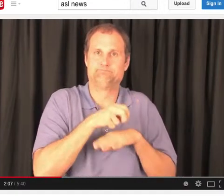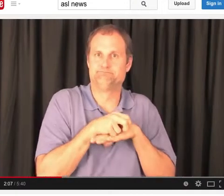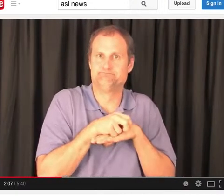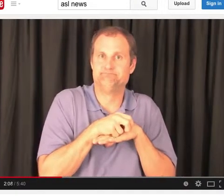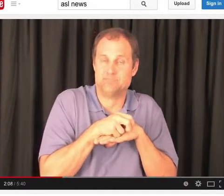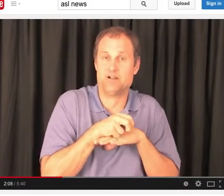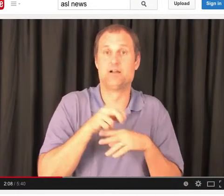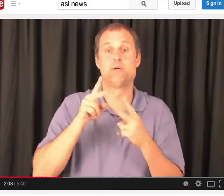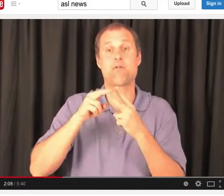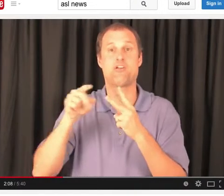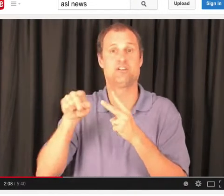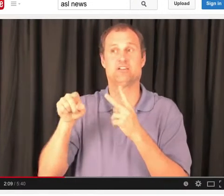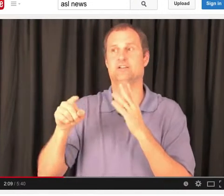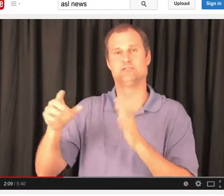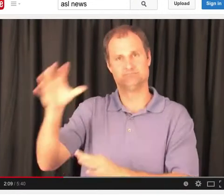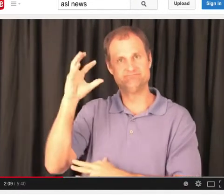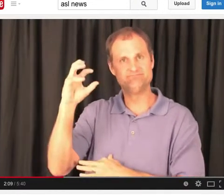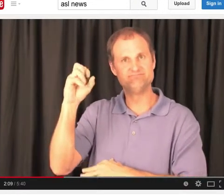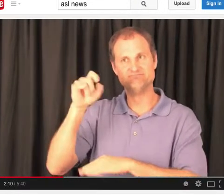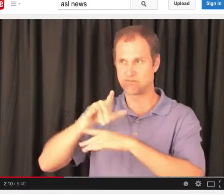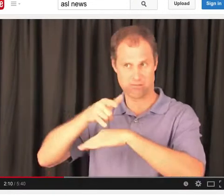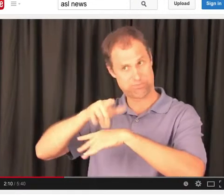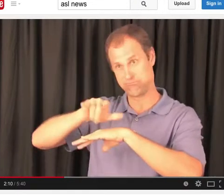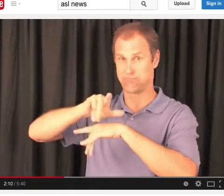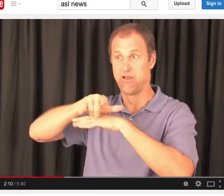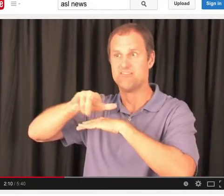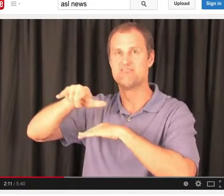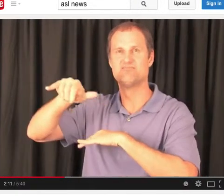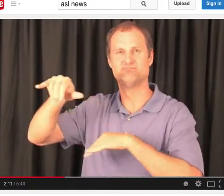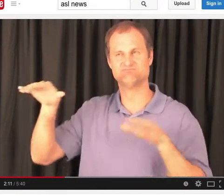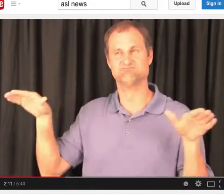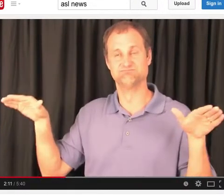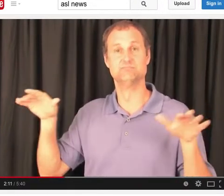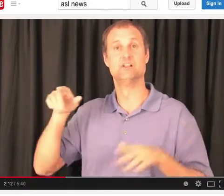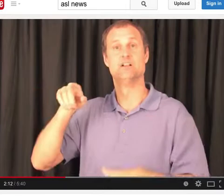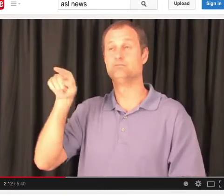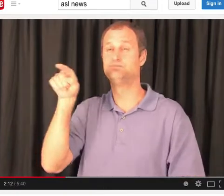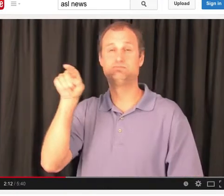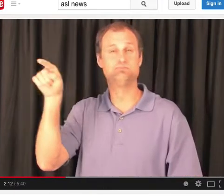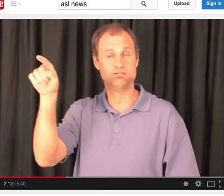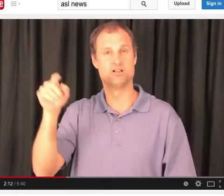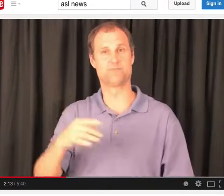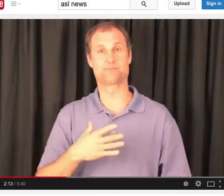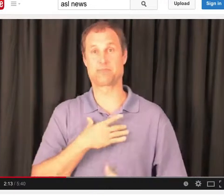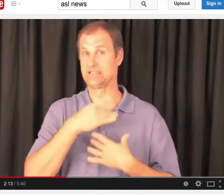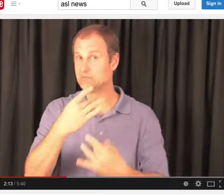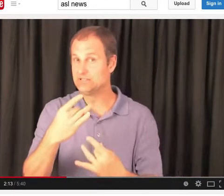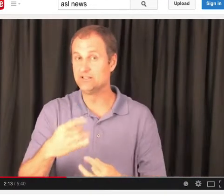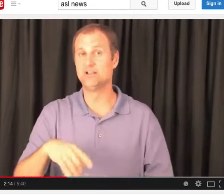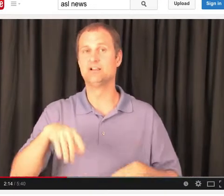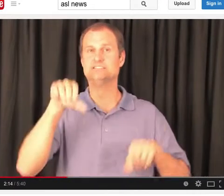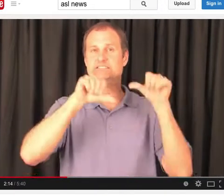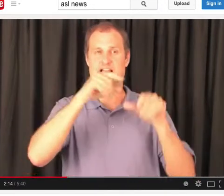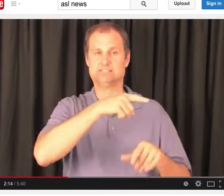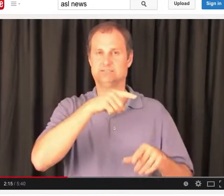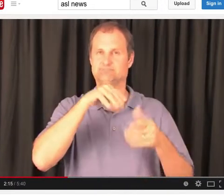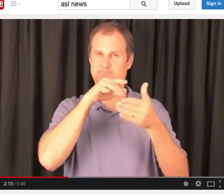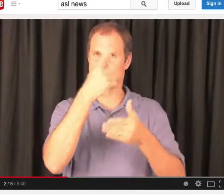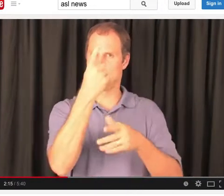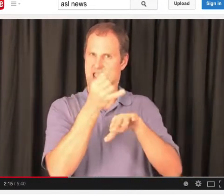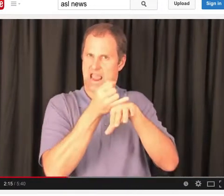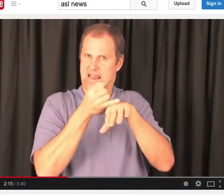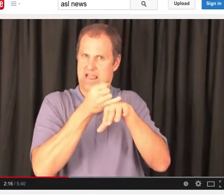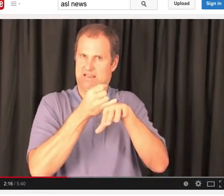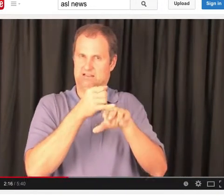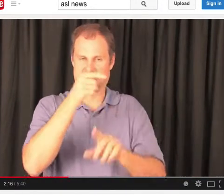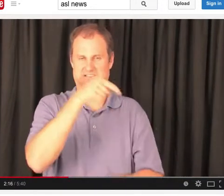trade responsibility, taking care of their offspring. One, doesn't matter if it's male or female, one, will take care of the egg or the